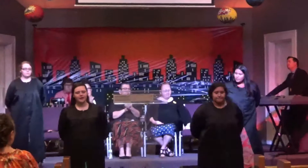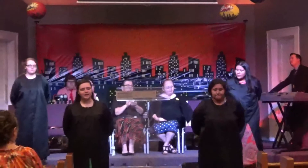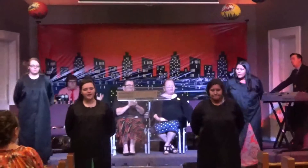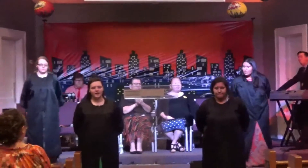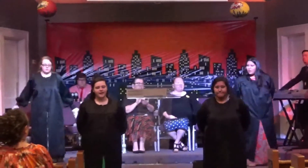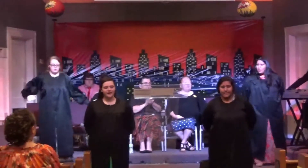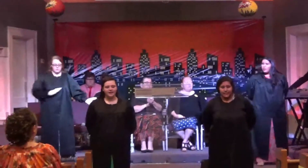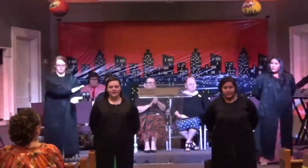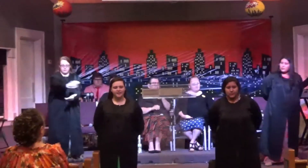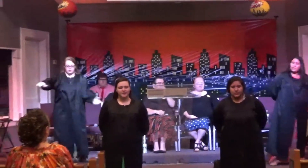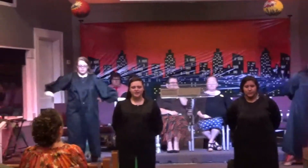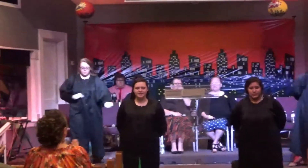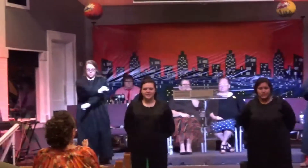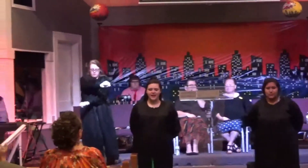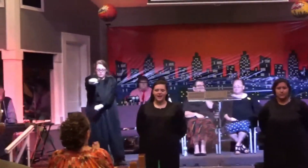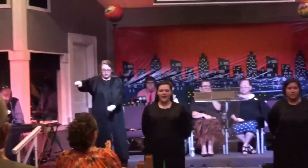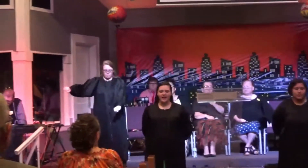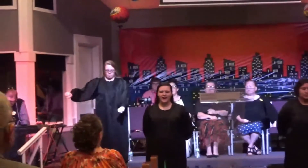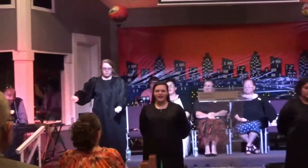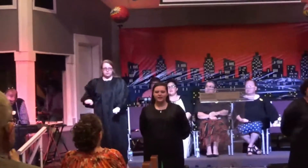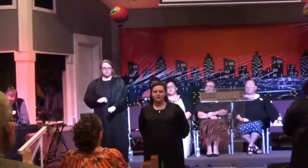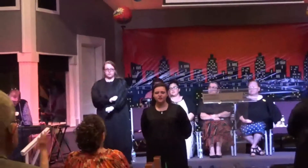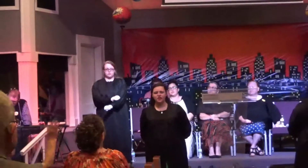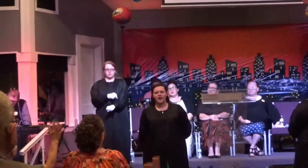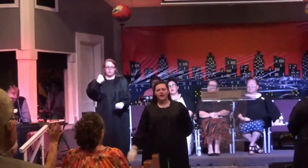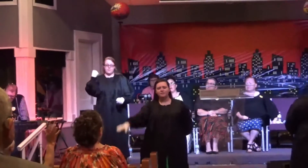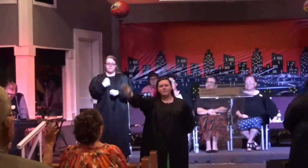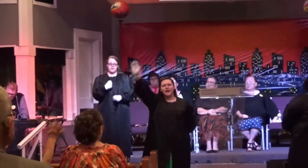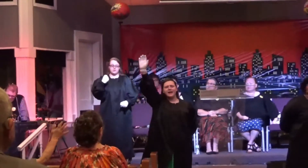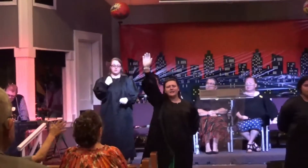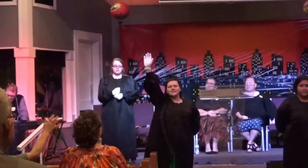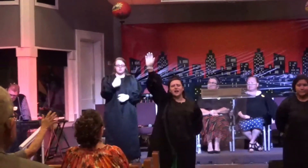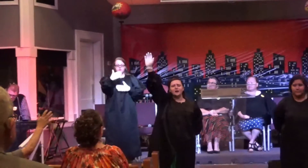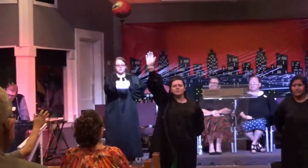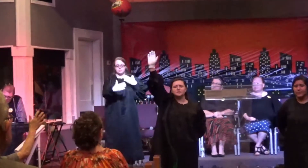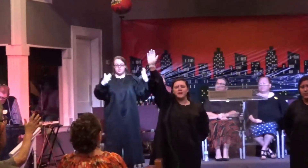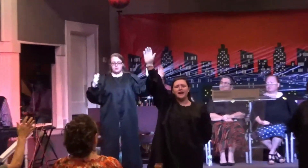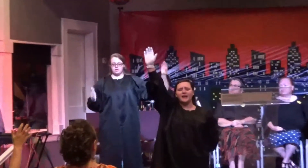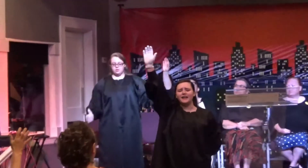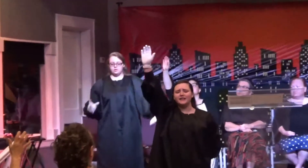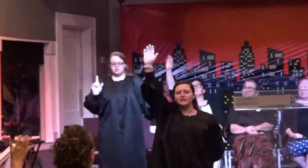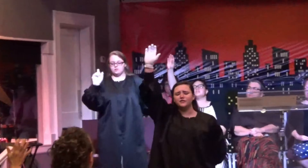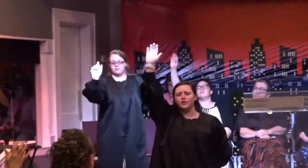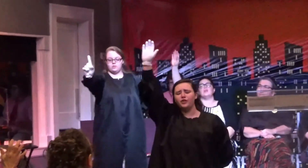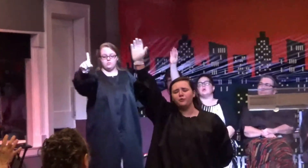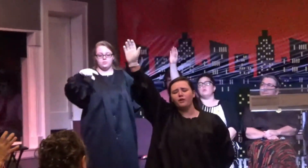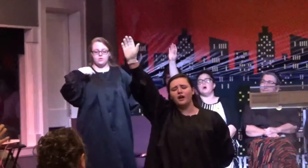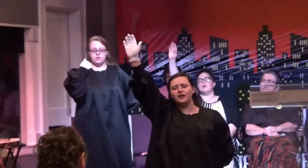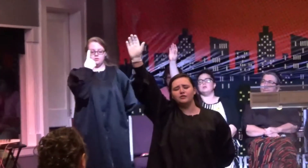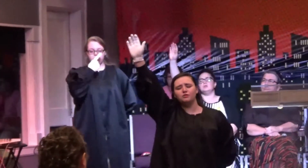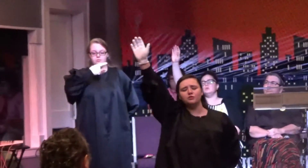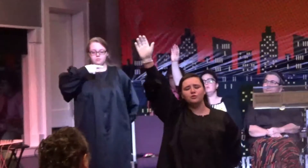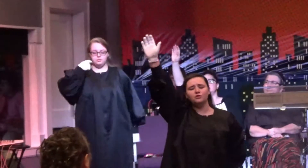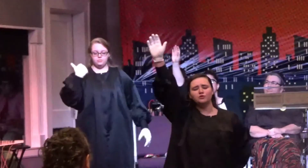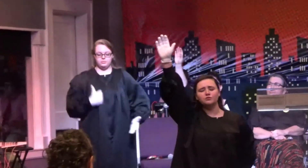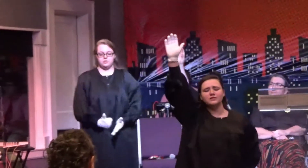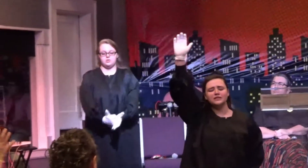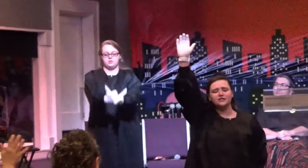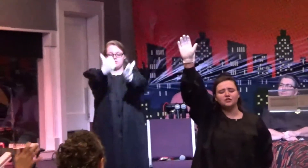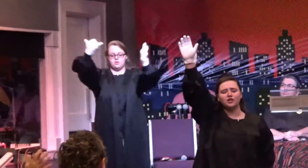Clear the stage Make some space For the one who deserves